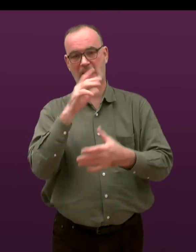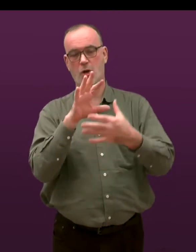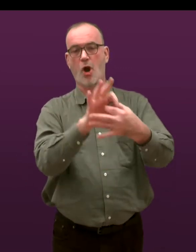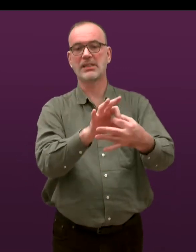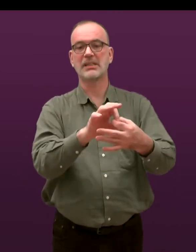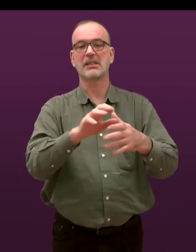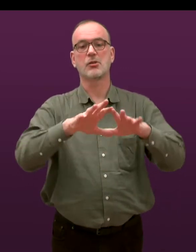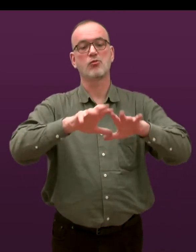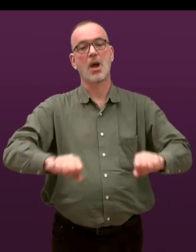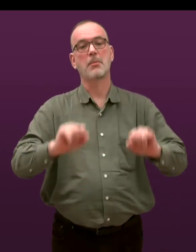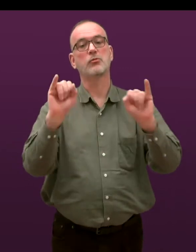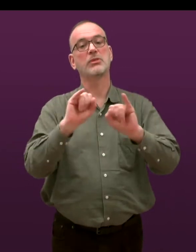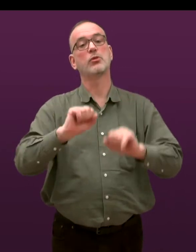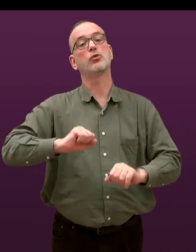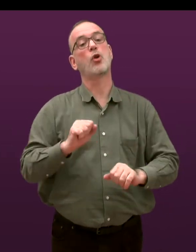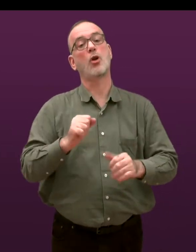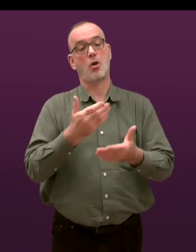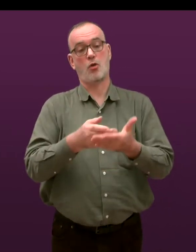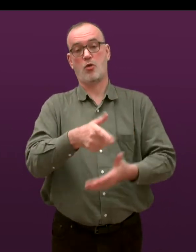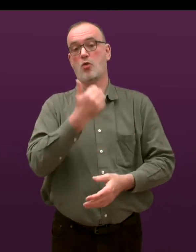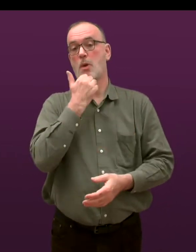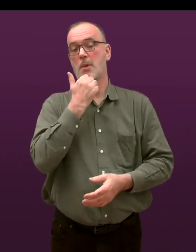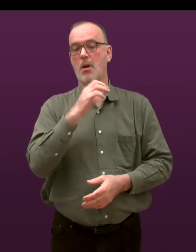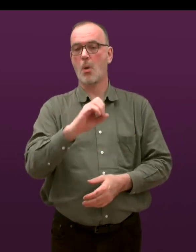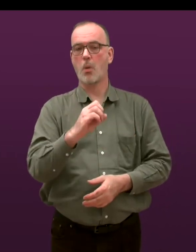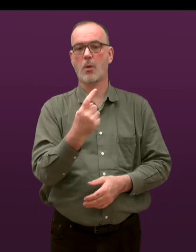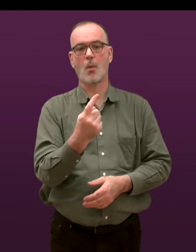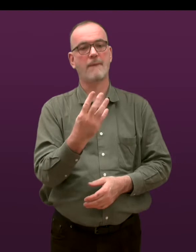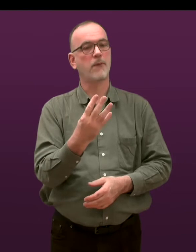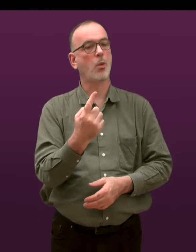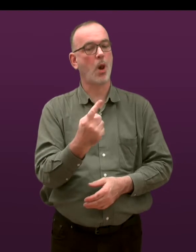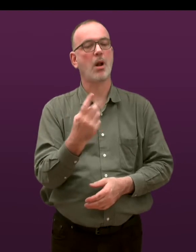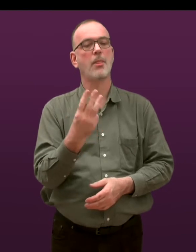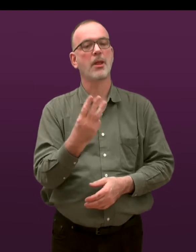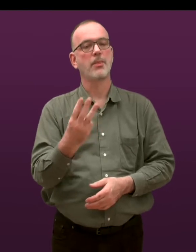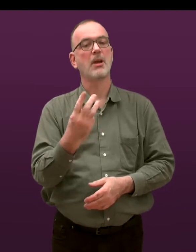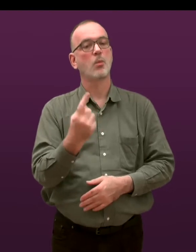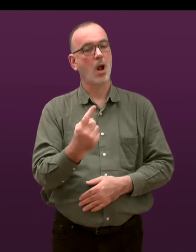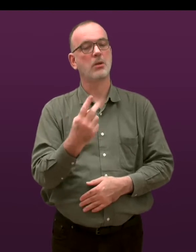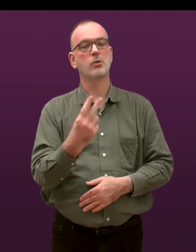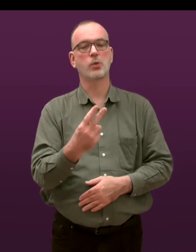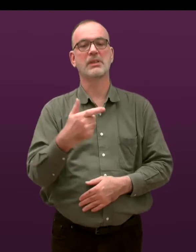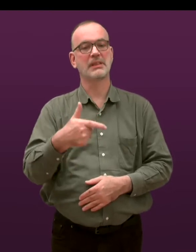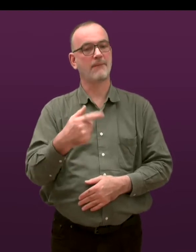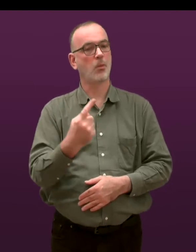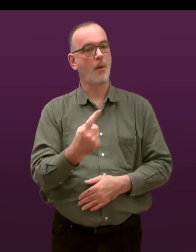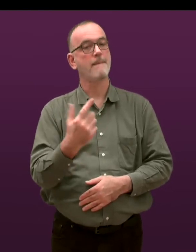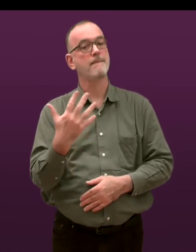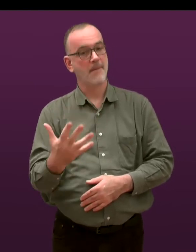You can contact Rape Crisis Scotland on 0141 331 2715